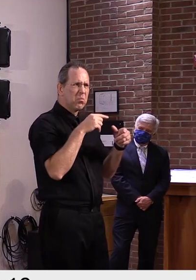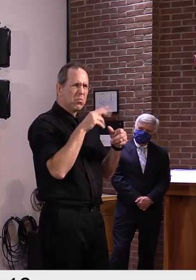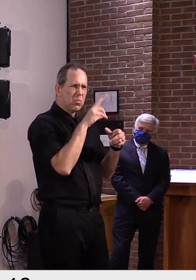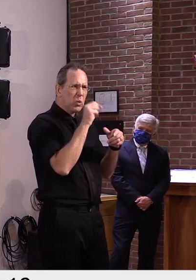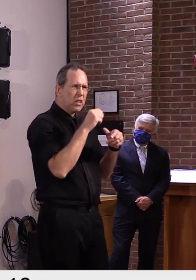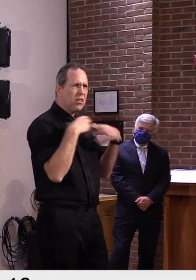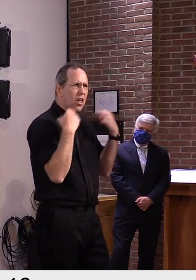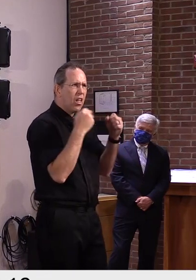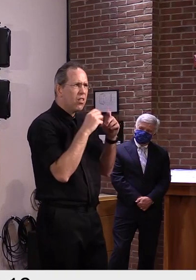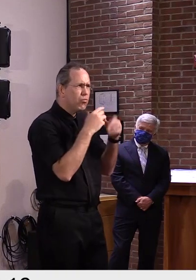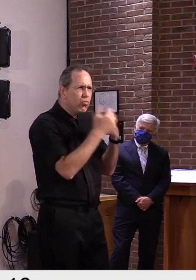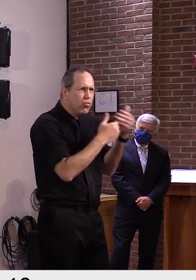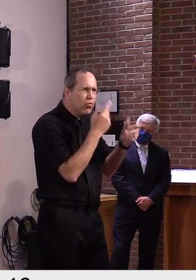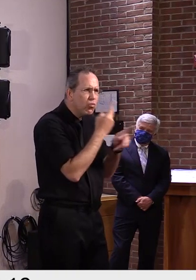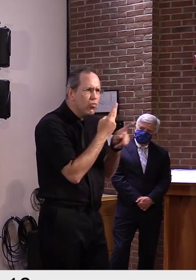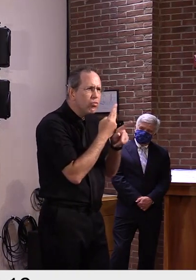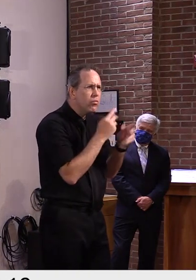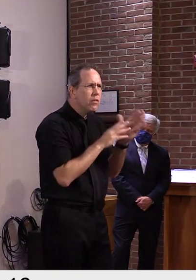won't be enough for everybody.